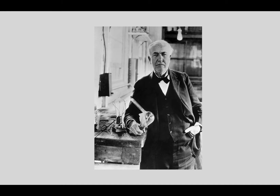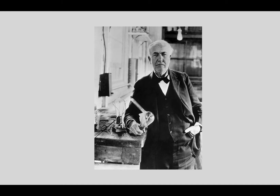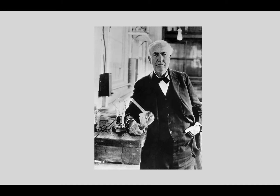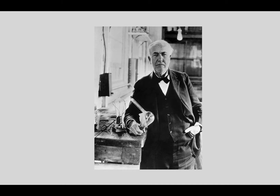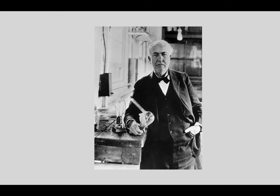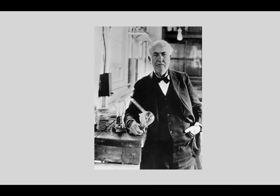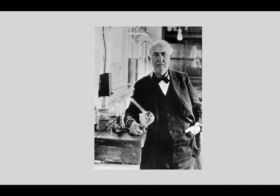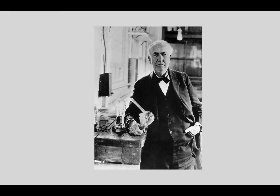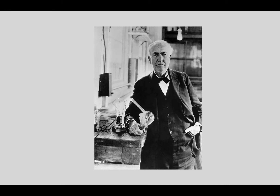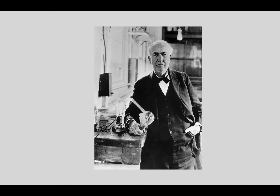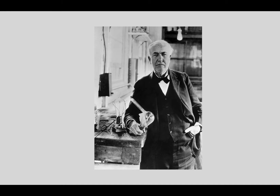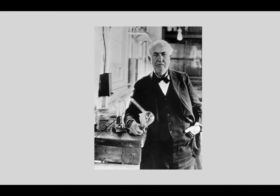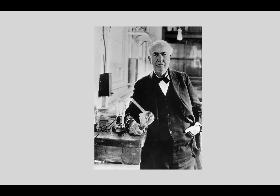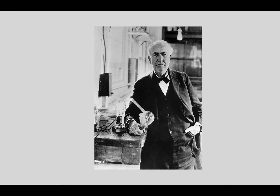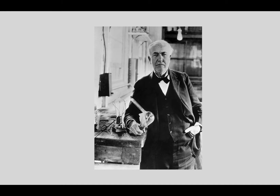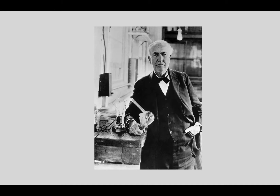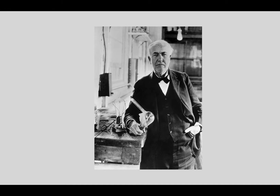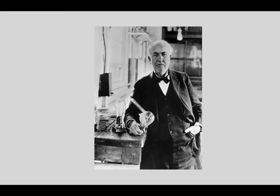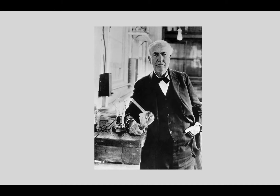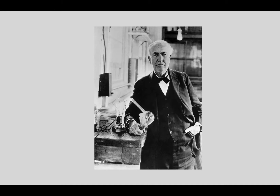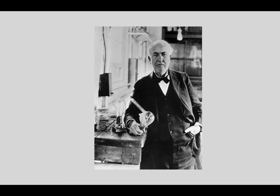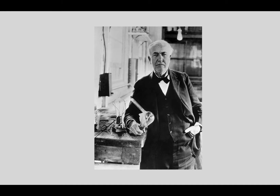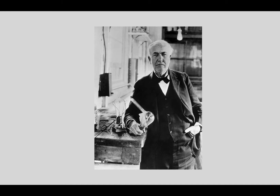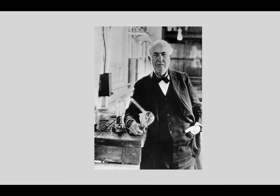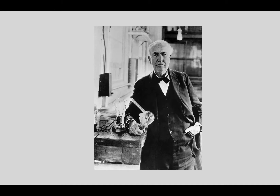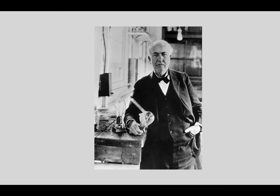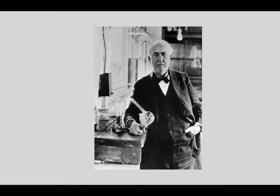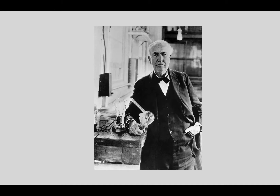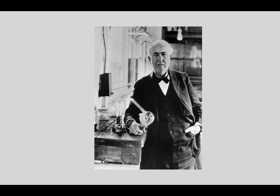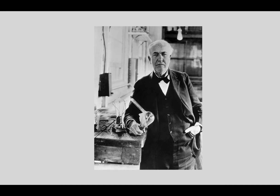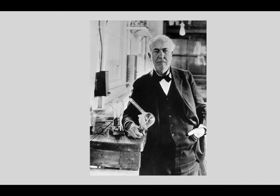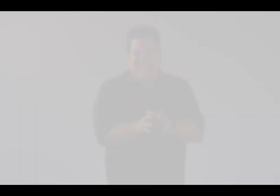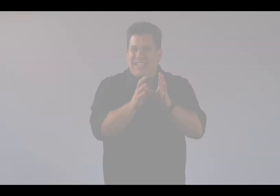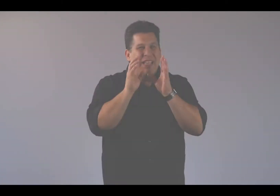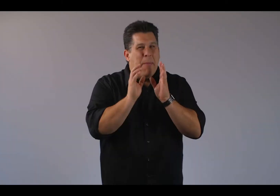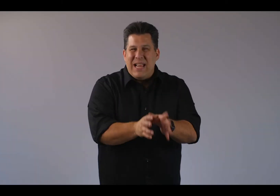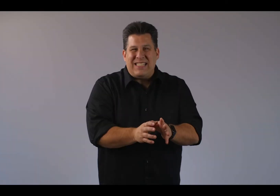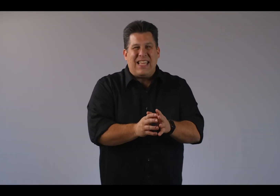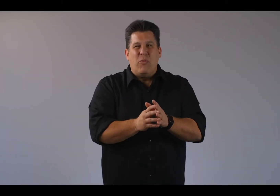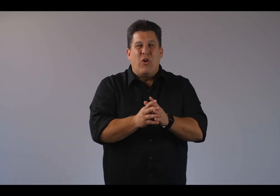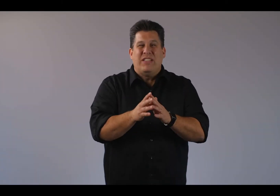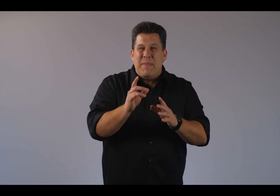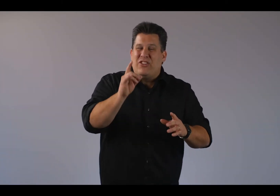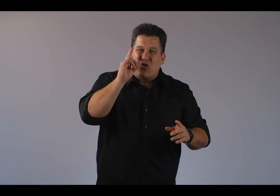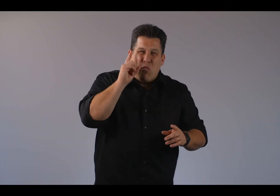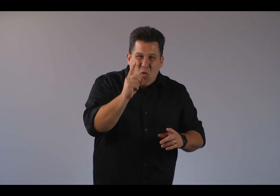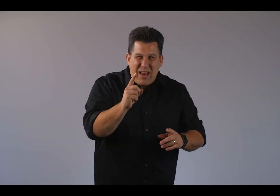hand and it took his whole labor force 24 straight hours of meticulous, painstaking work to make just one